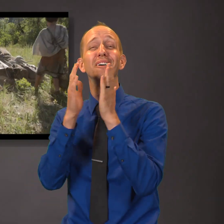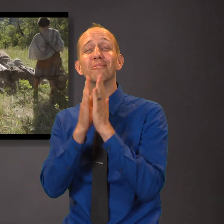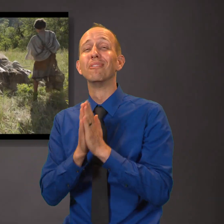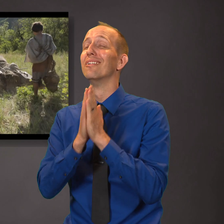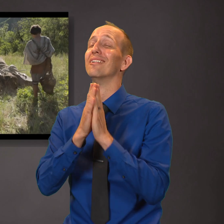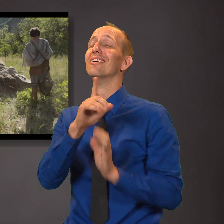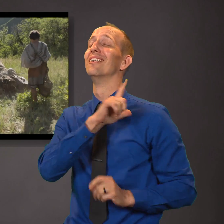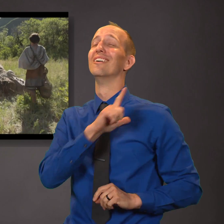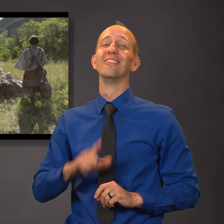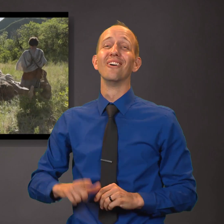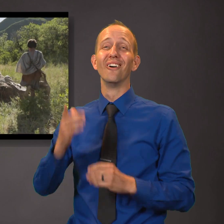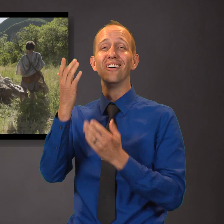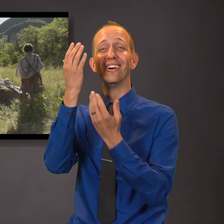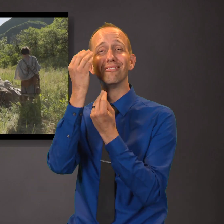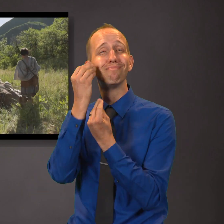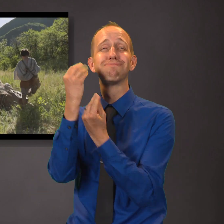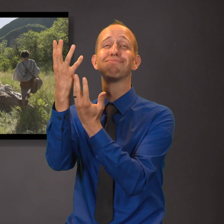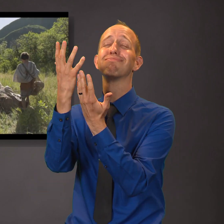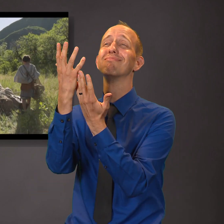O Lord, I will praise Thee forever.